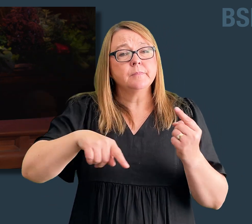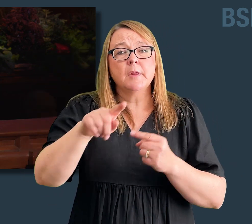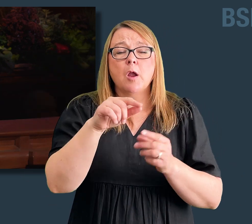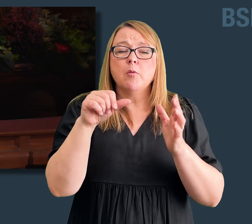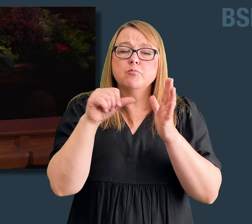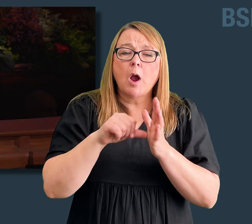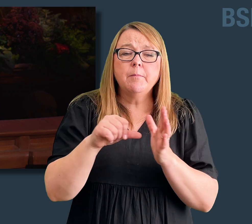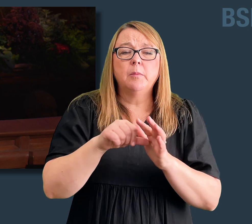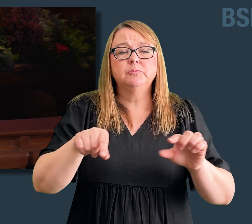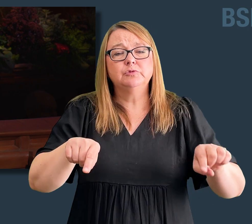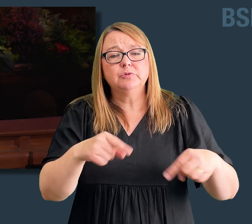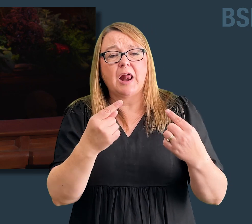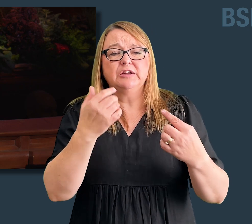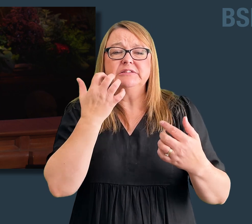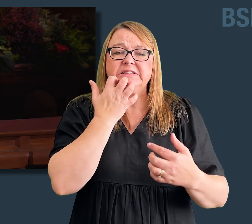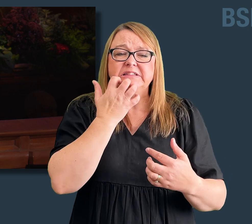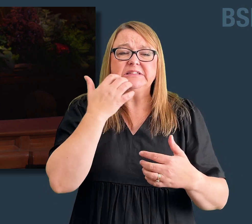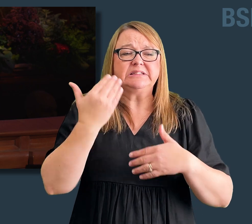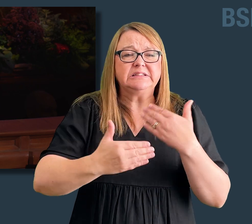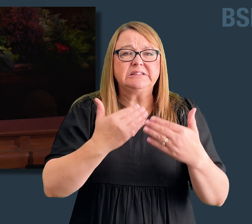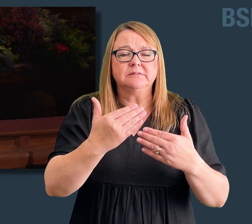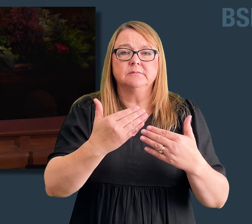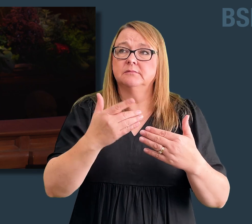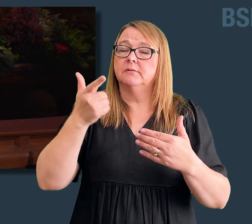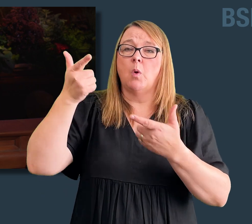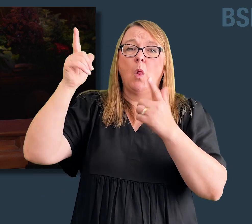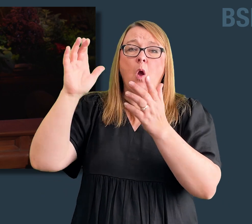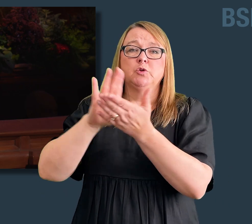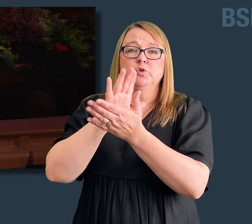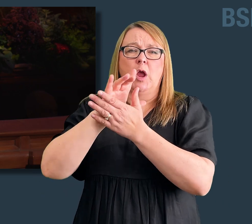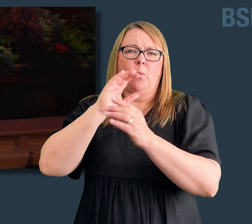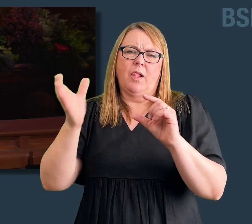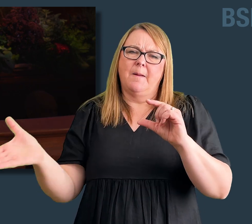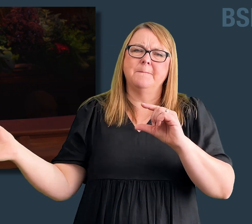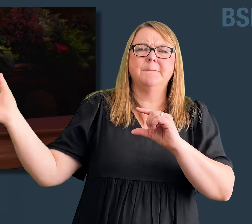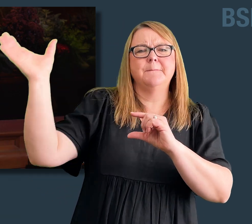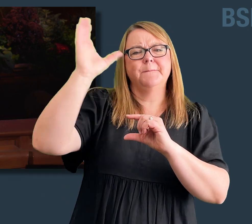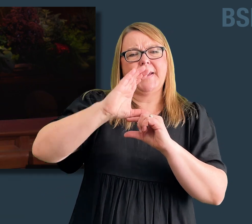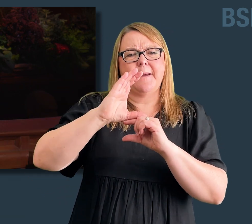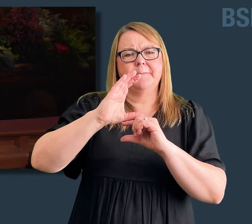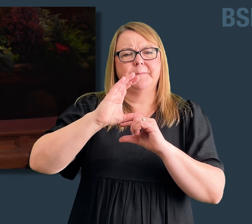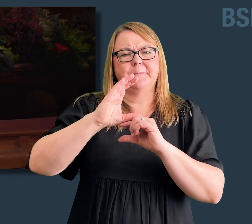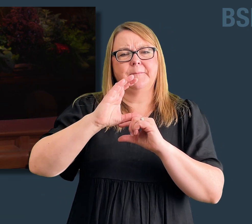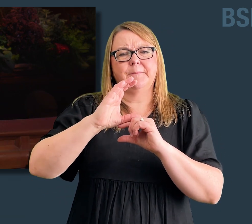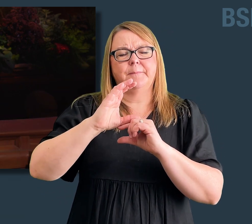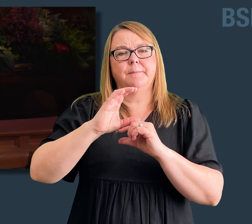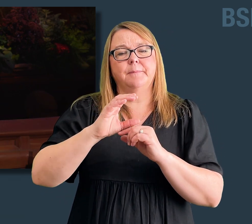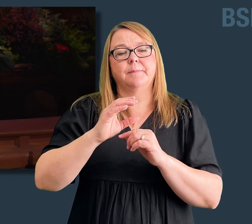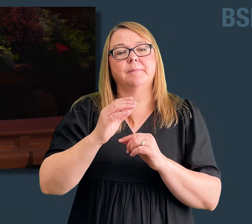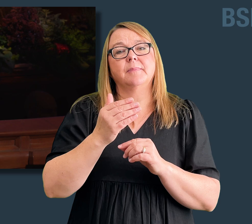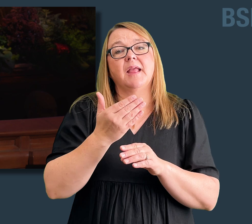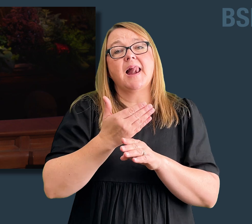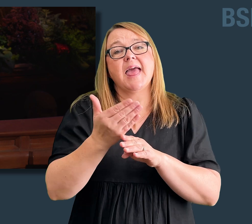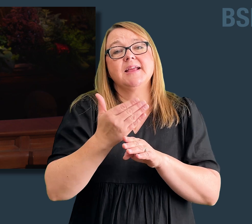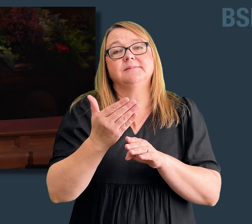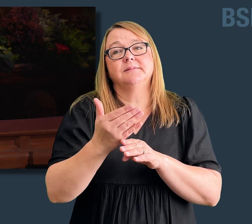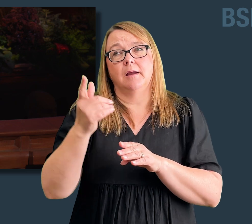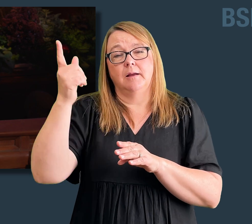suffering, and trials to be swallowed up in the joy of Christ. Then in due time, he showed